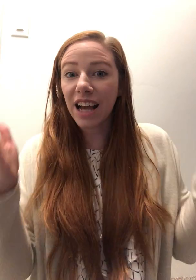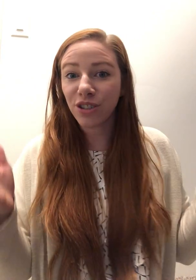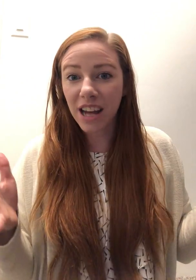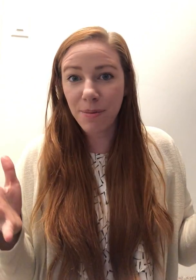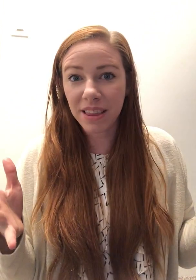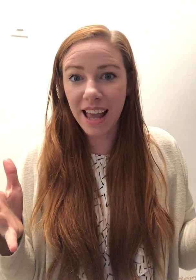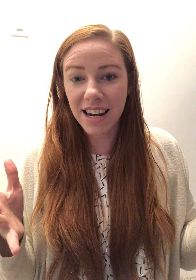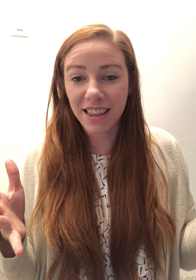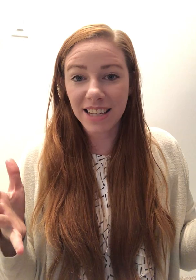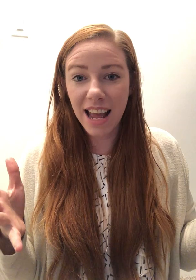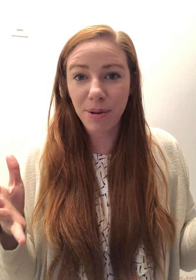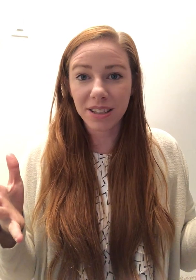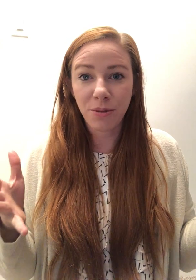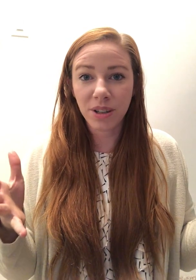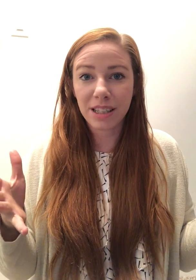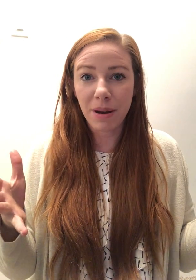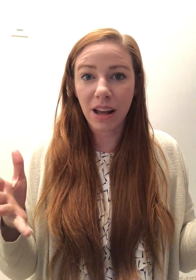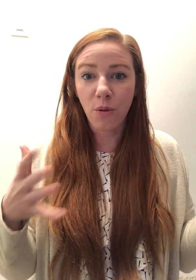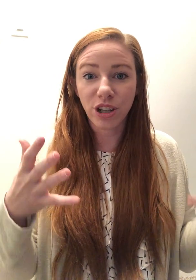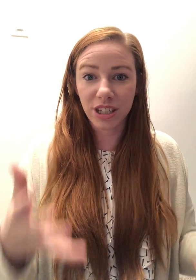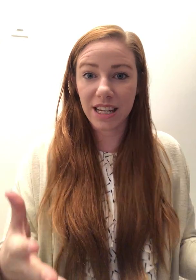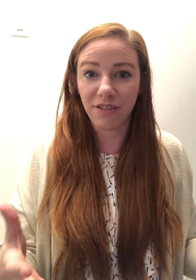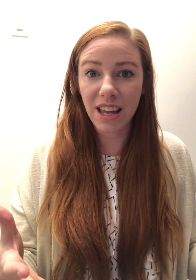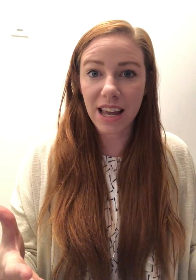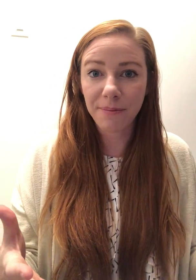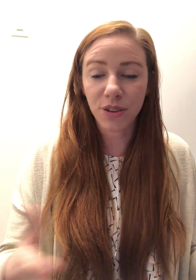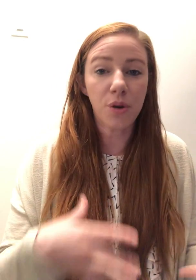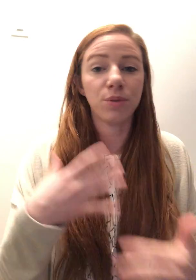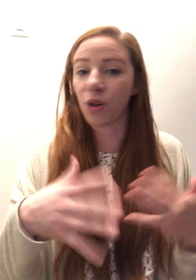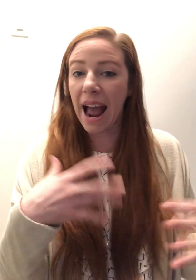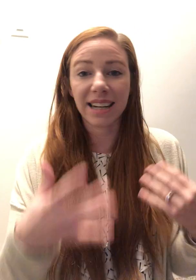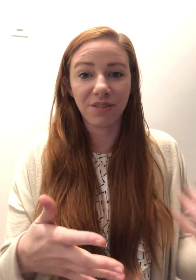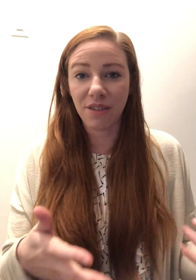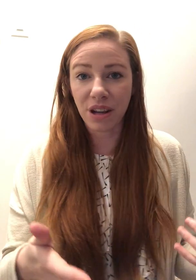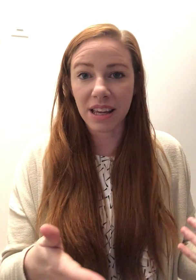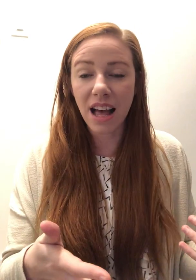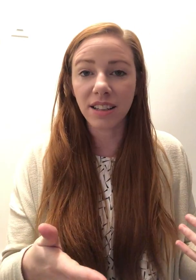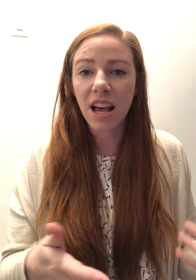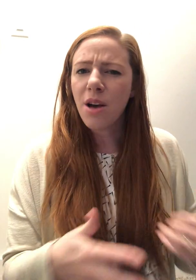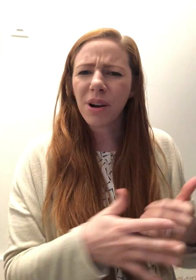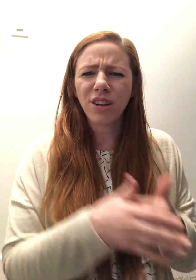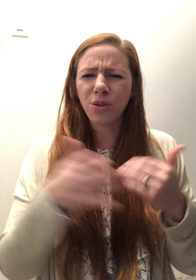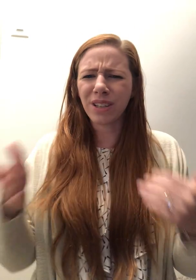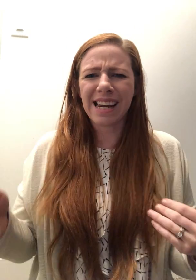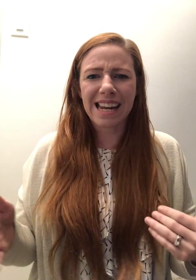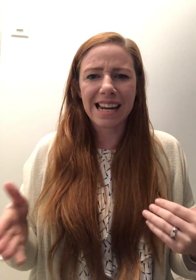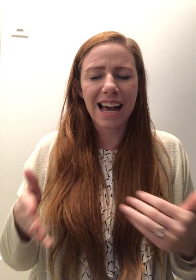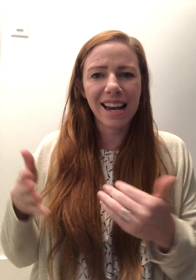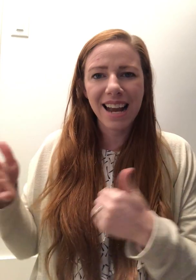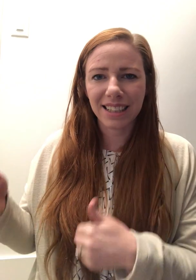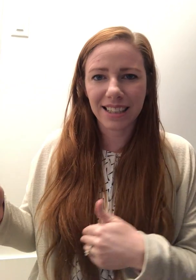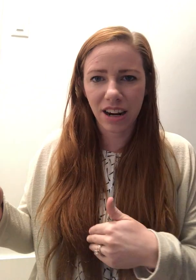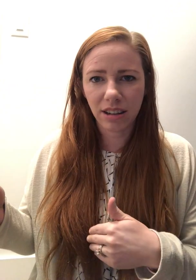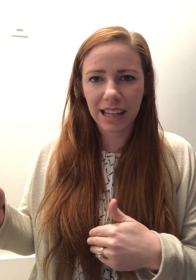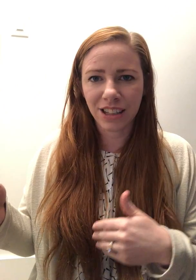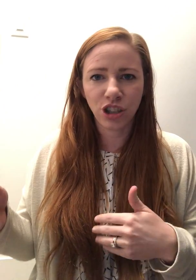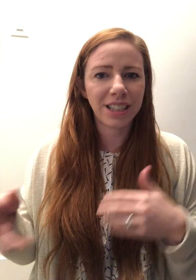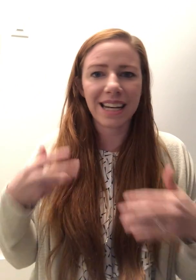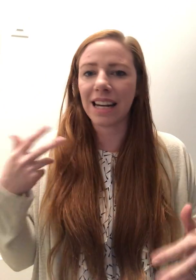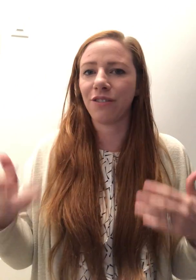extra time at the end of the day because I wasn't spending it watching TV. So I was more active and everything else, but I also wasn't eating unnecessarily and just eating